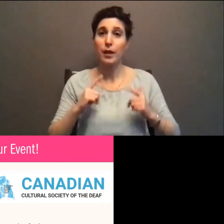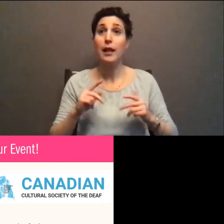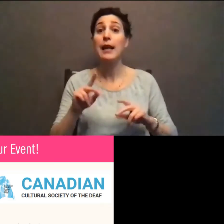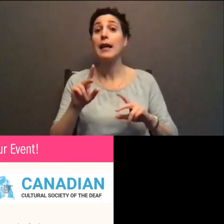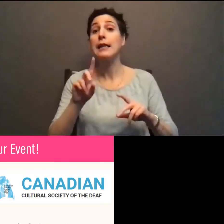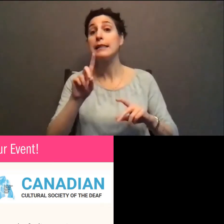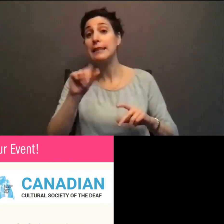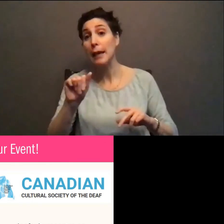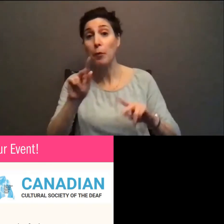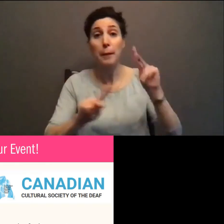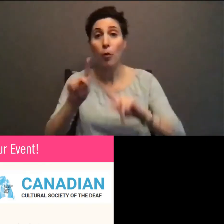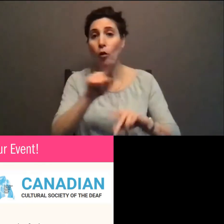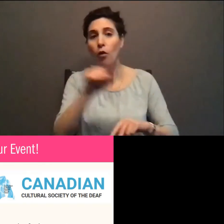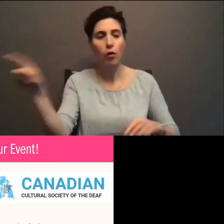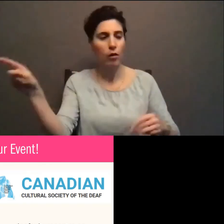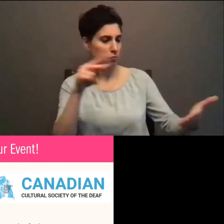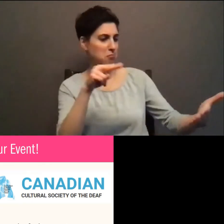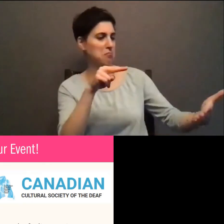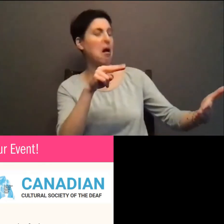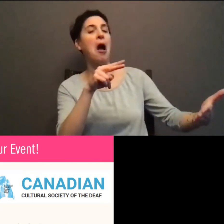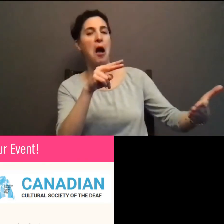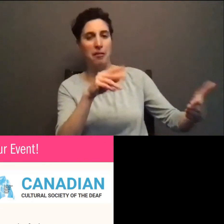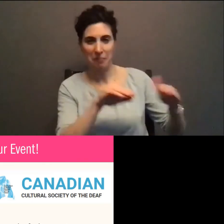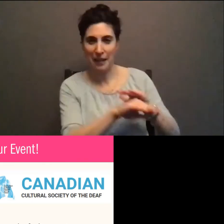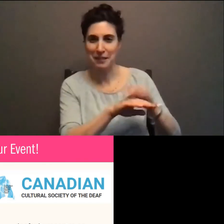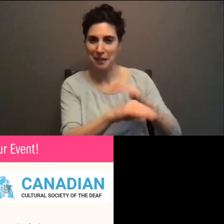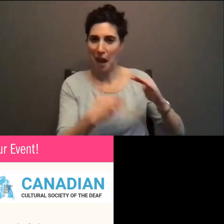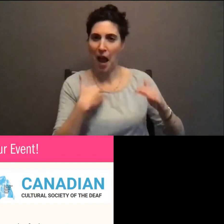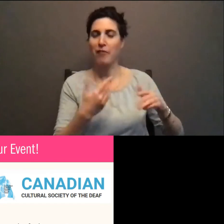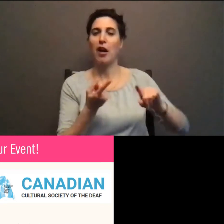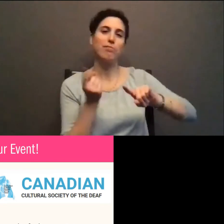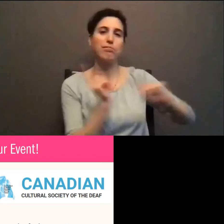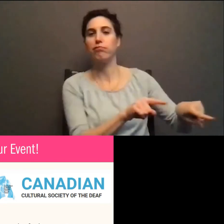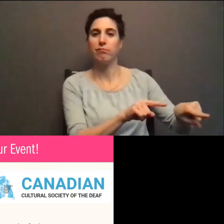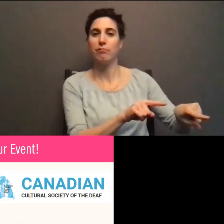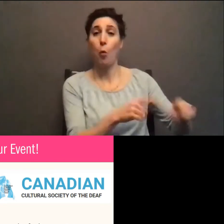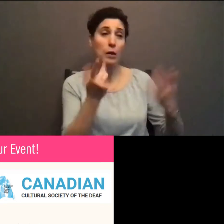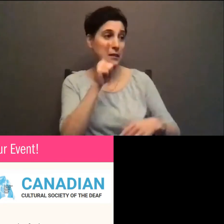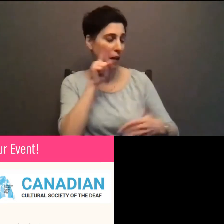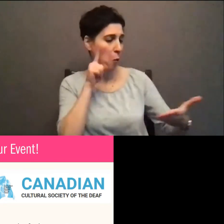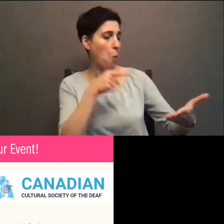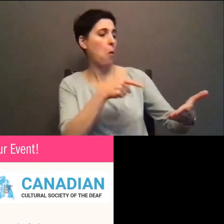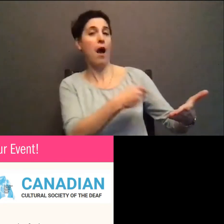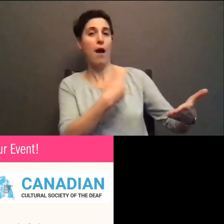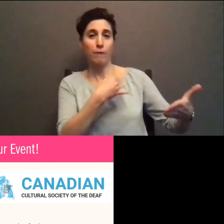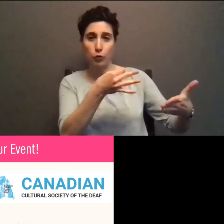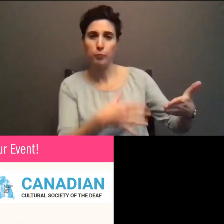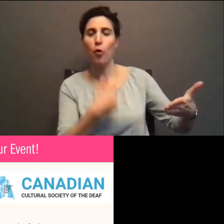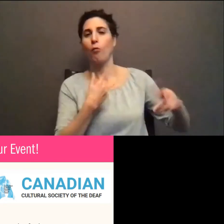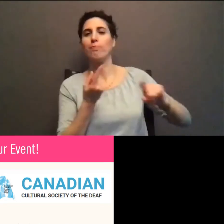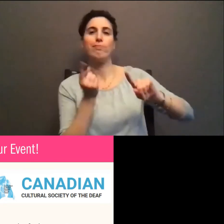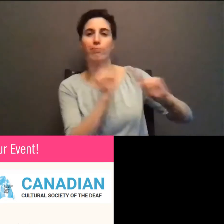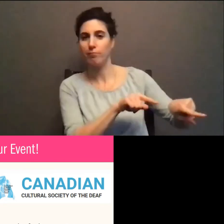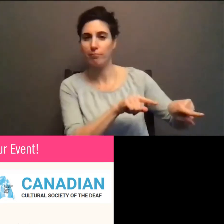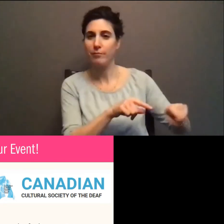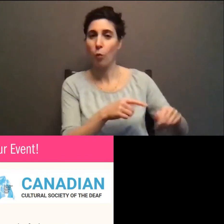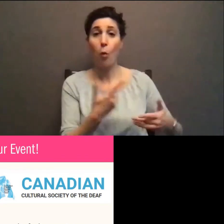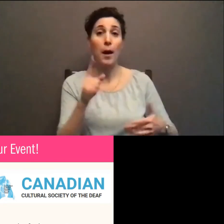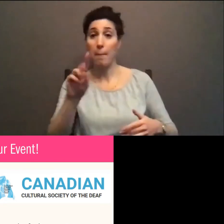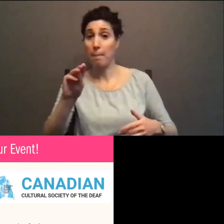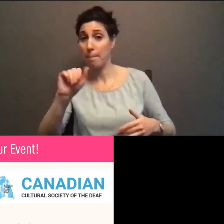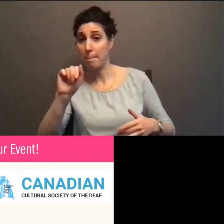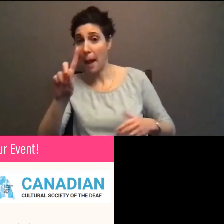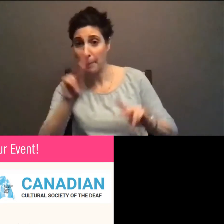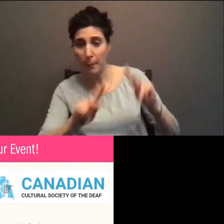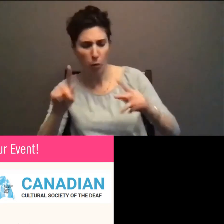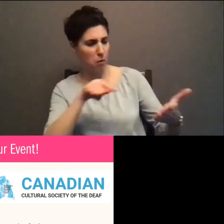likely to check out what you're doing. And Deaf people are more likely to check out what you're doing and mad people because they have the information. And a lot of times